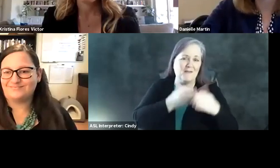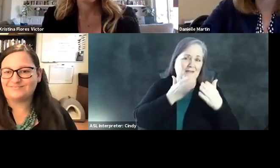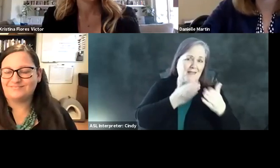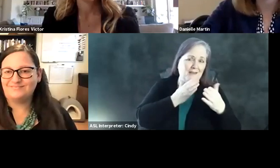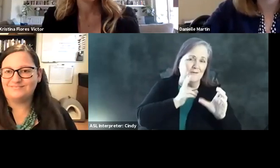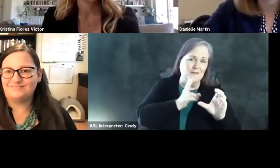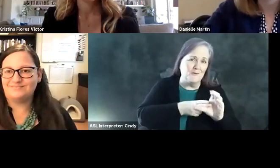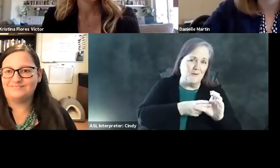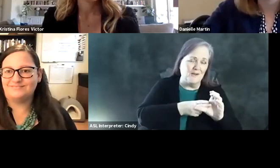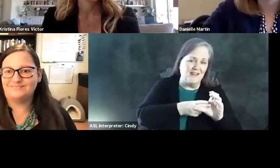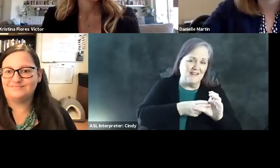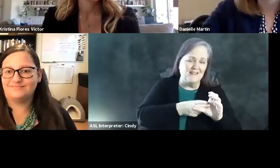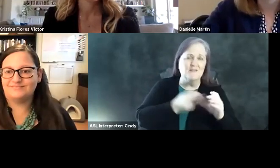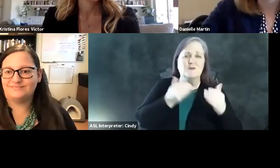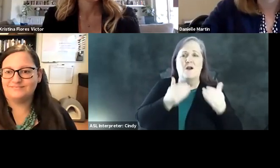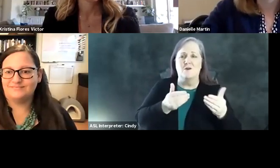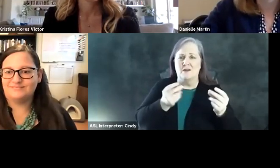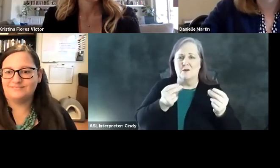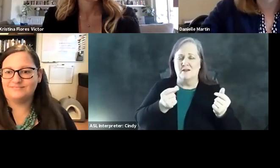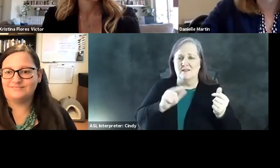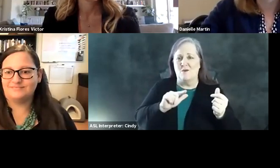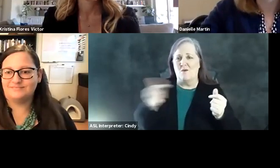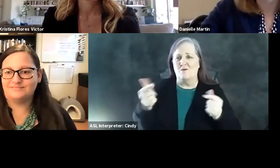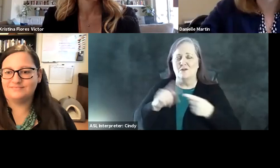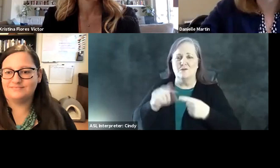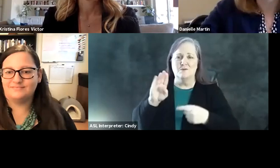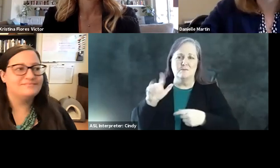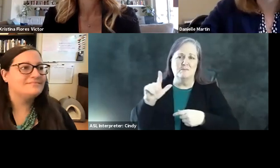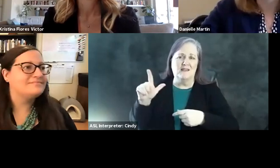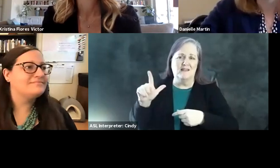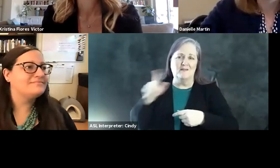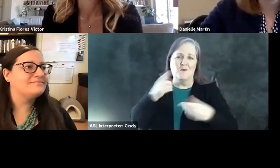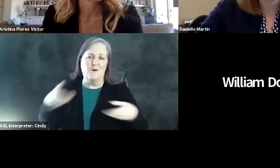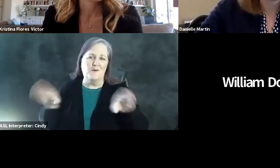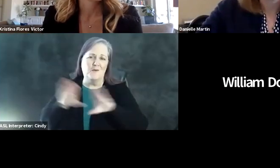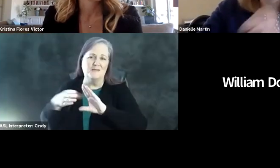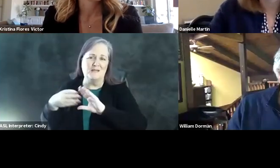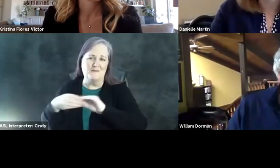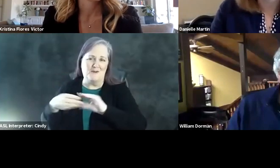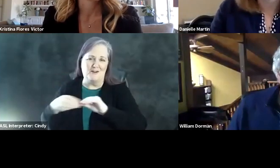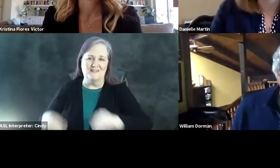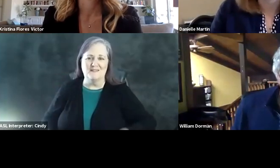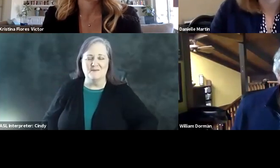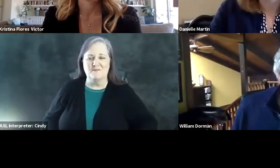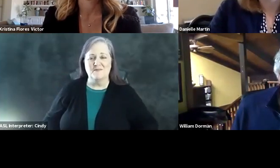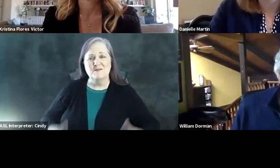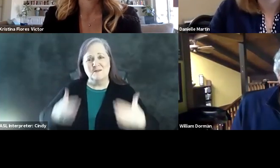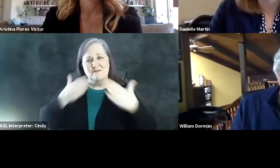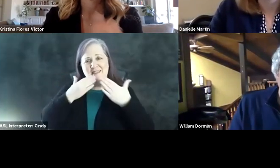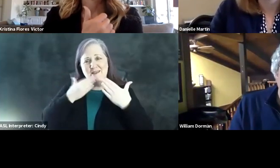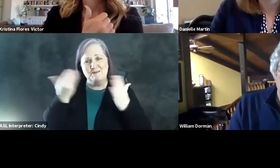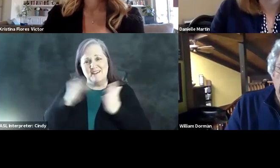joining us. I will go ahead and just quickly turn it over to Bill Dorman for some closing remarks. But thank you again.